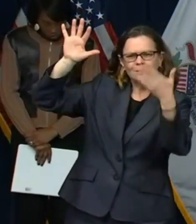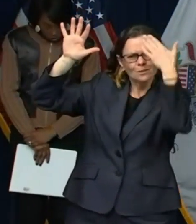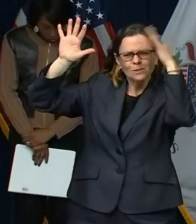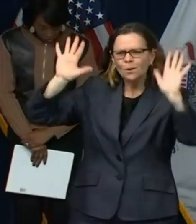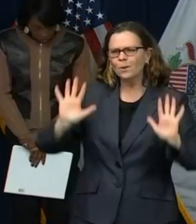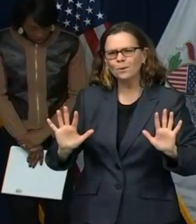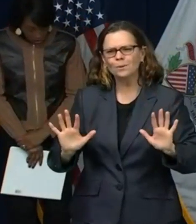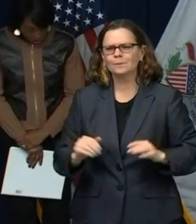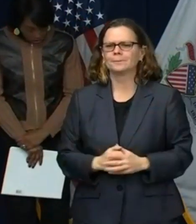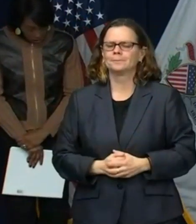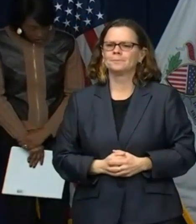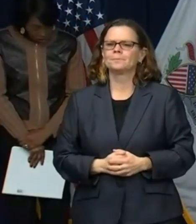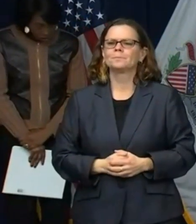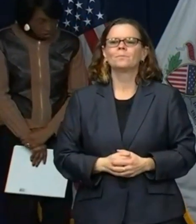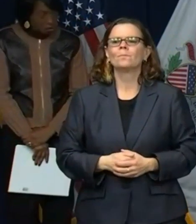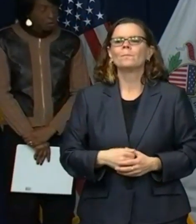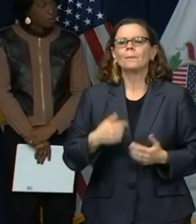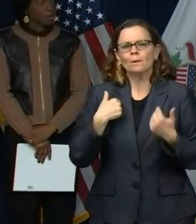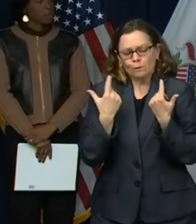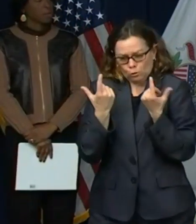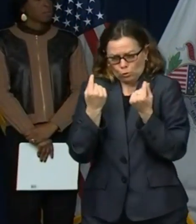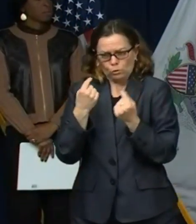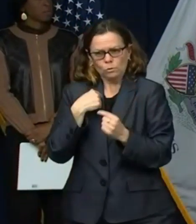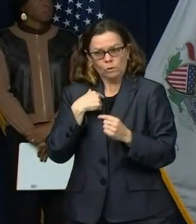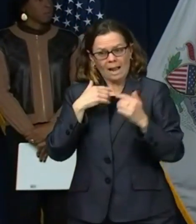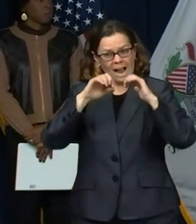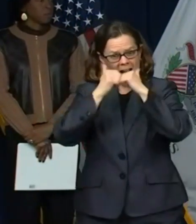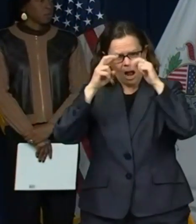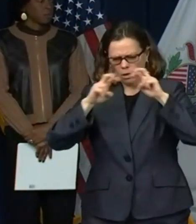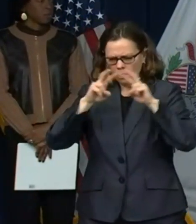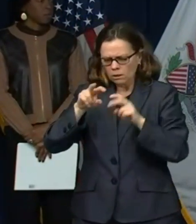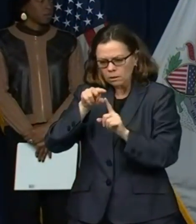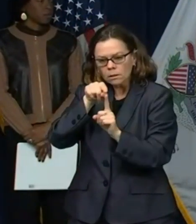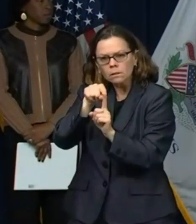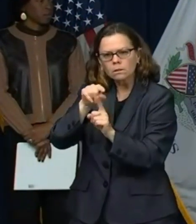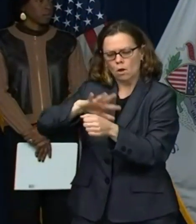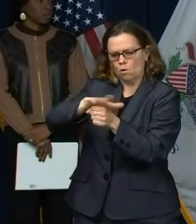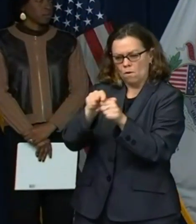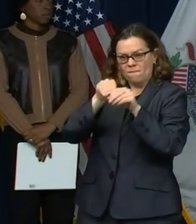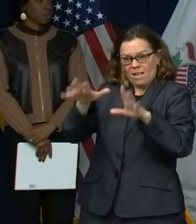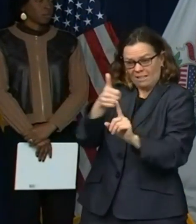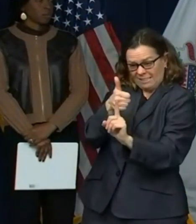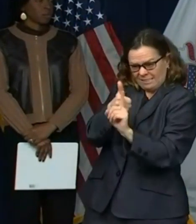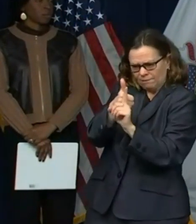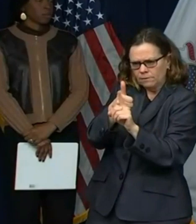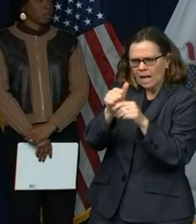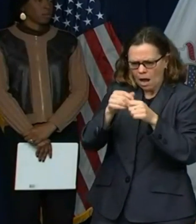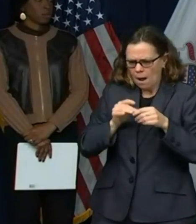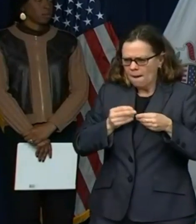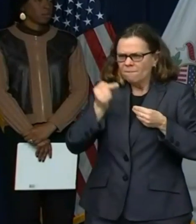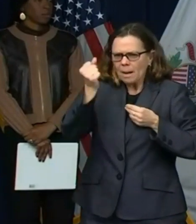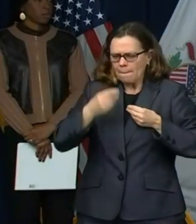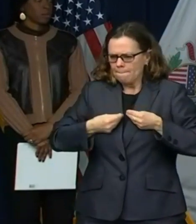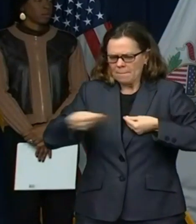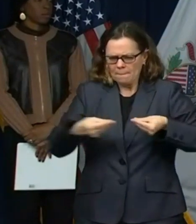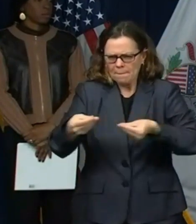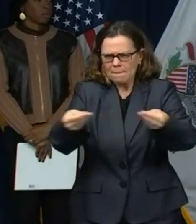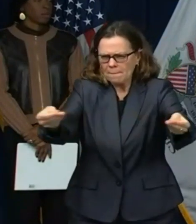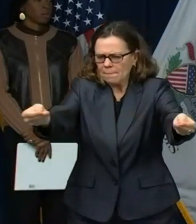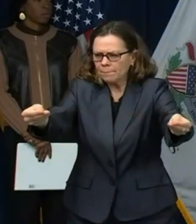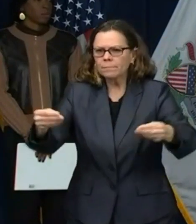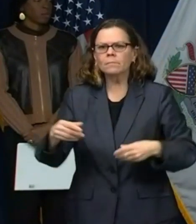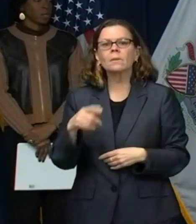to be looked at because you could have a sparsely populated, uh, uh, that where infections,